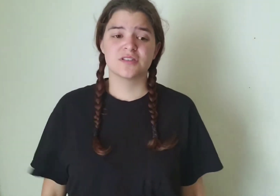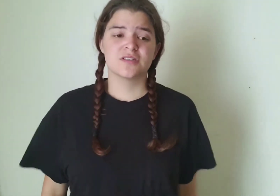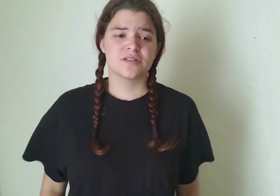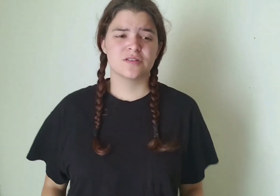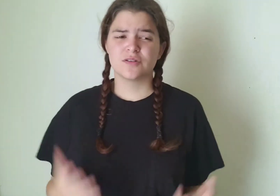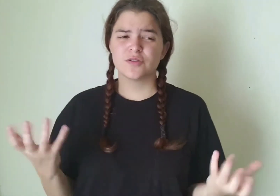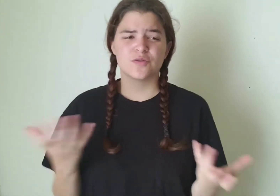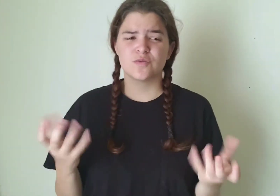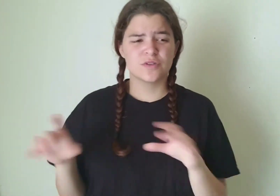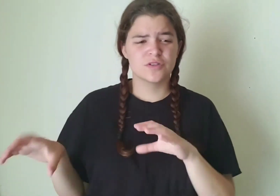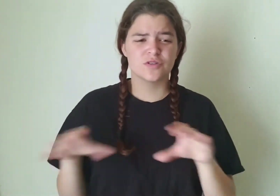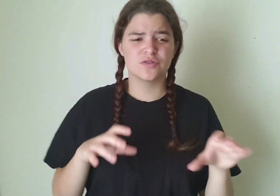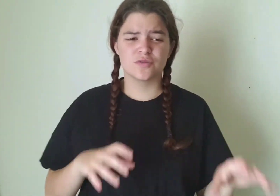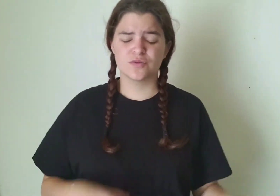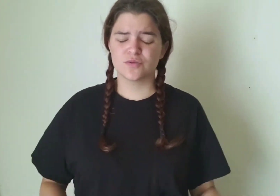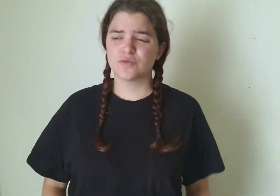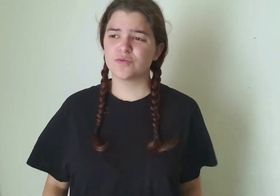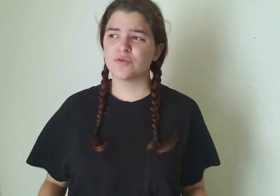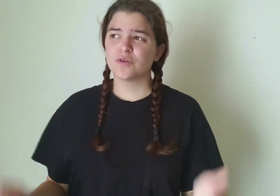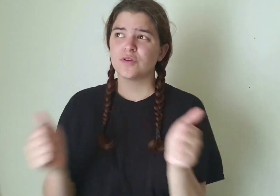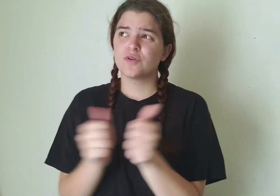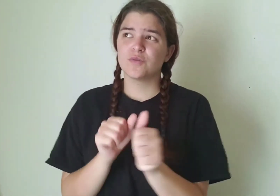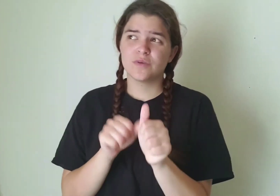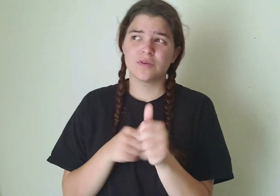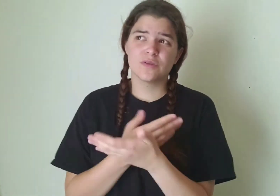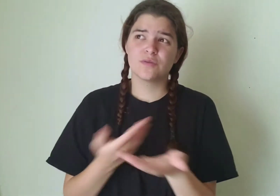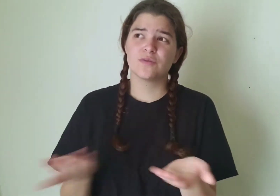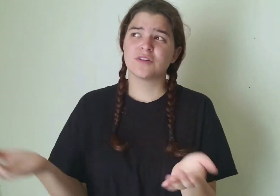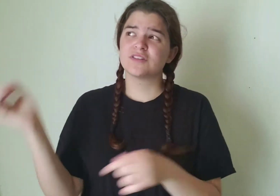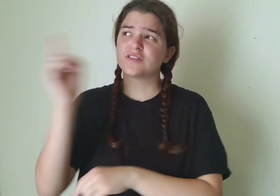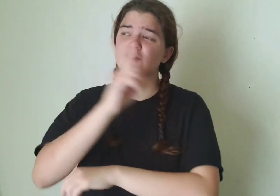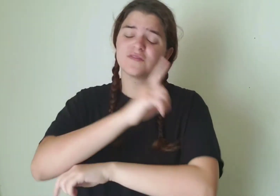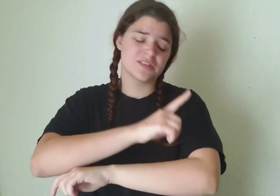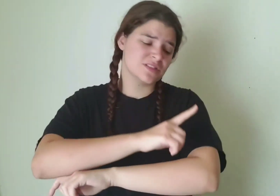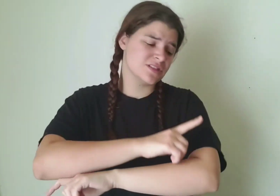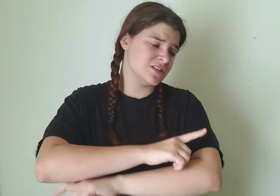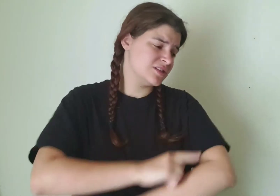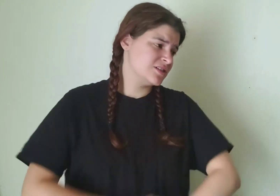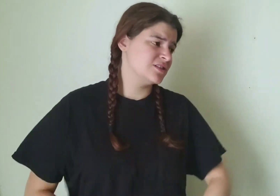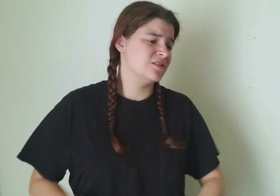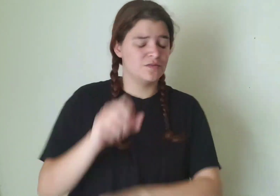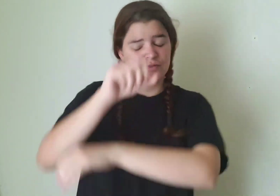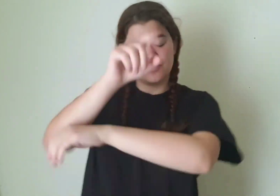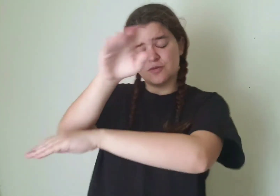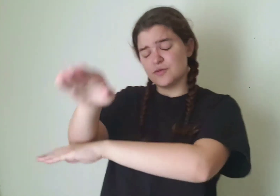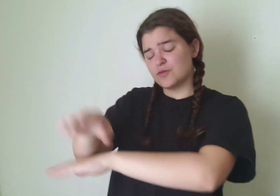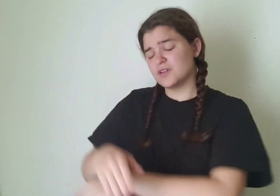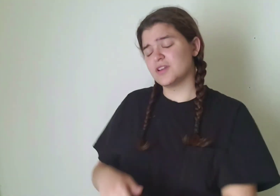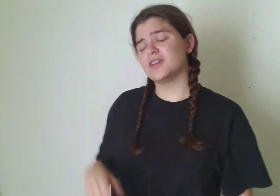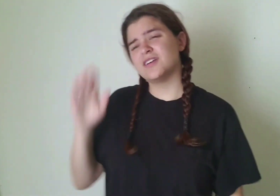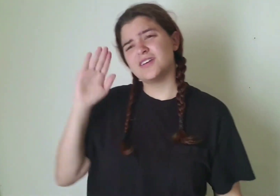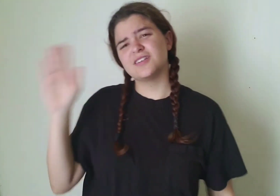What to do, with the rest of the day's afternoon, hey